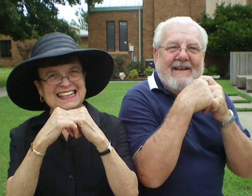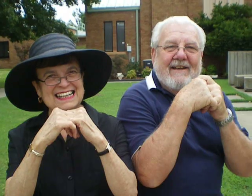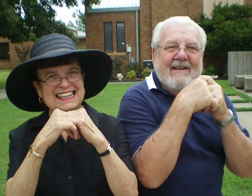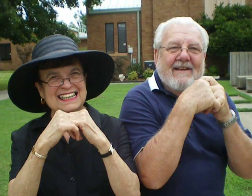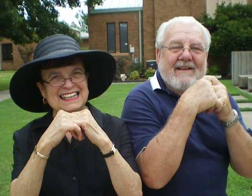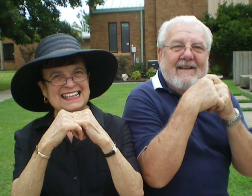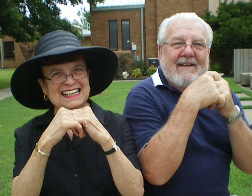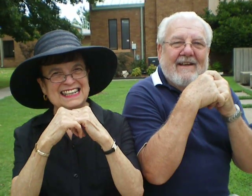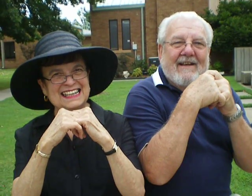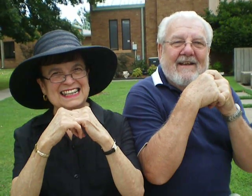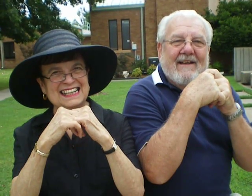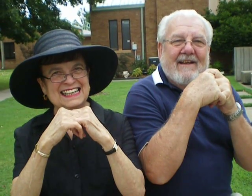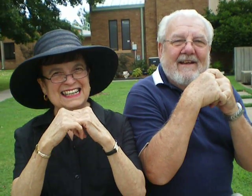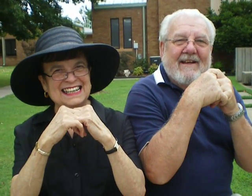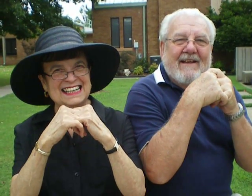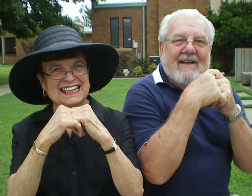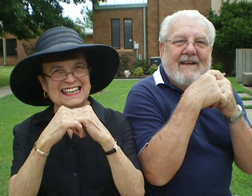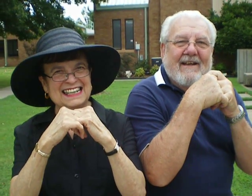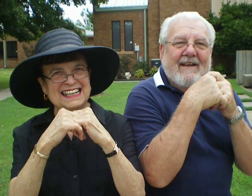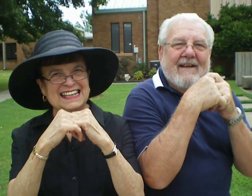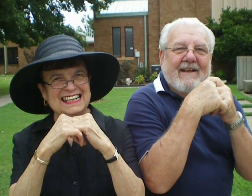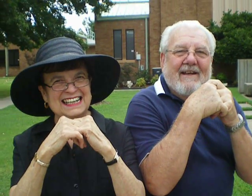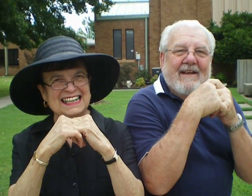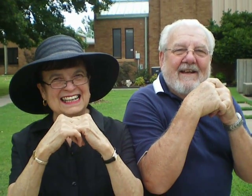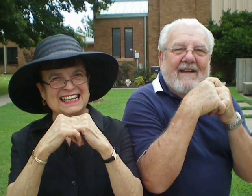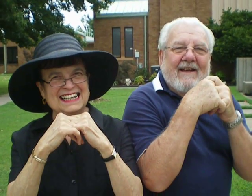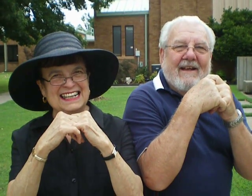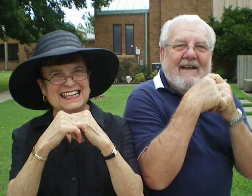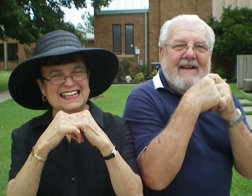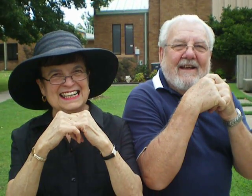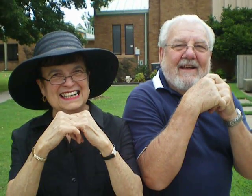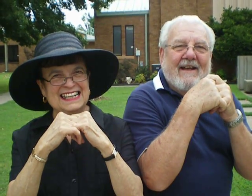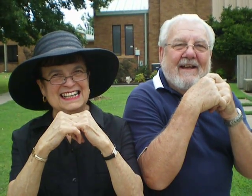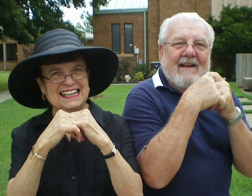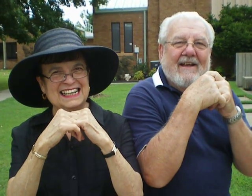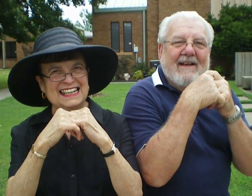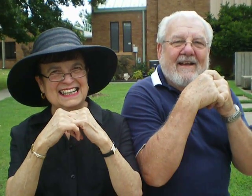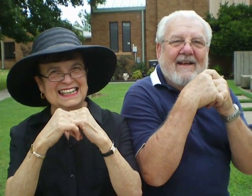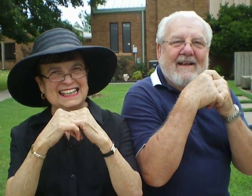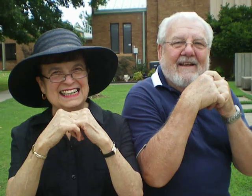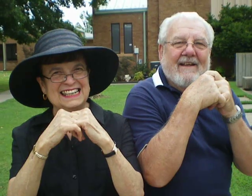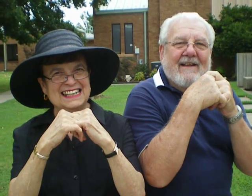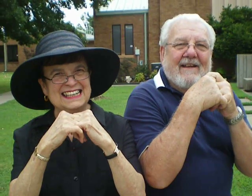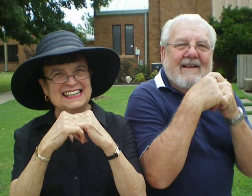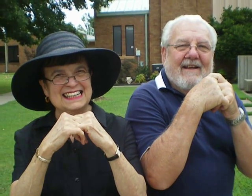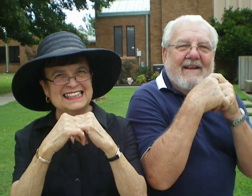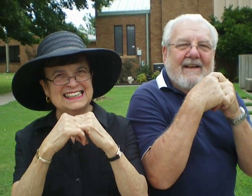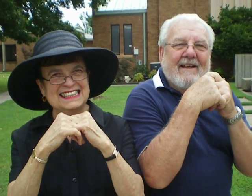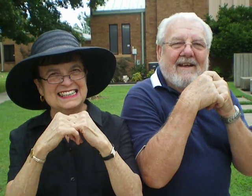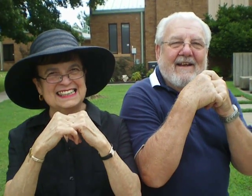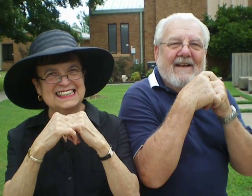Rolling Chris? Okay. Uh, Truman and Sally. Let's begin.